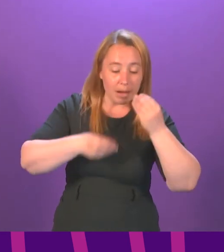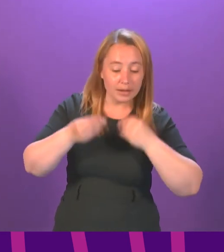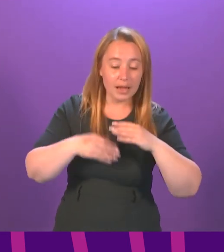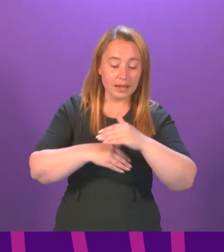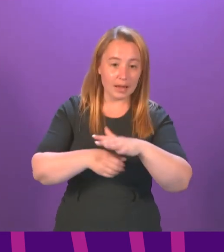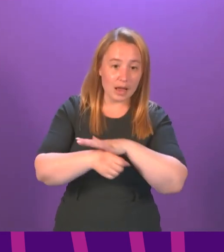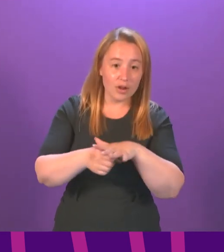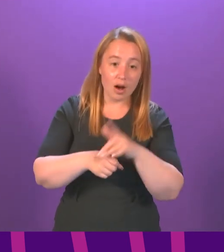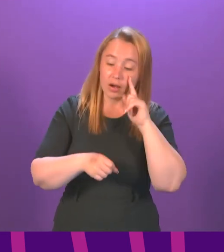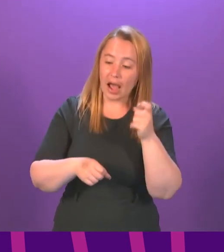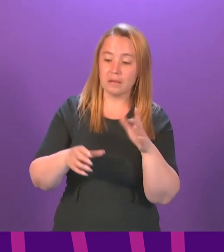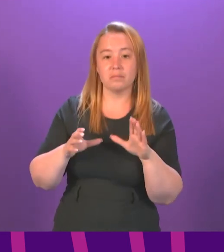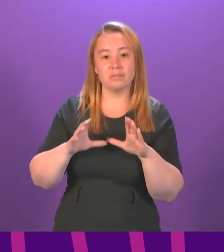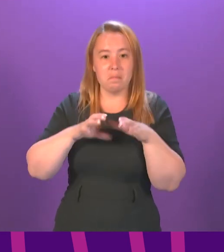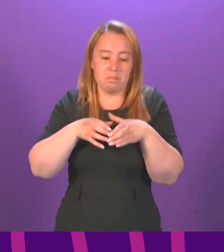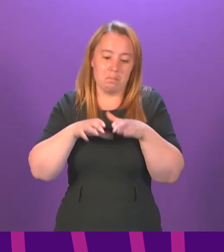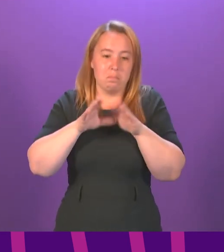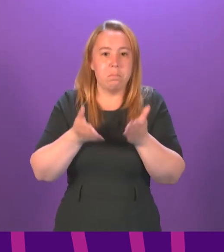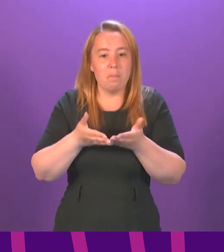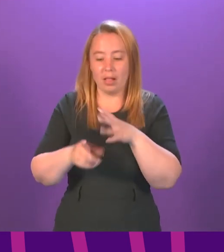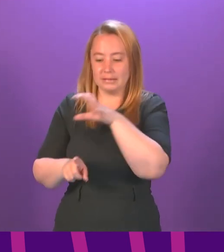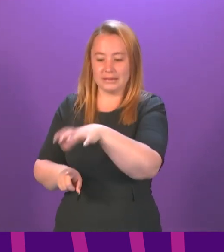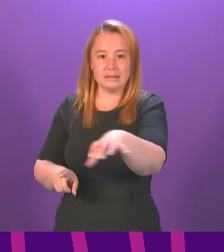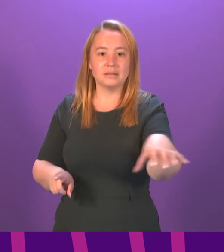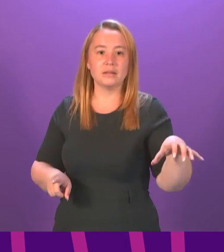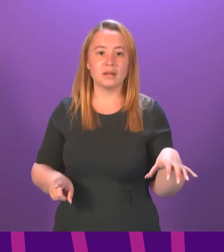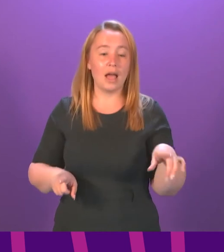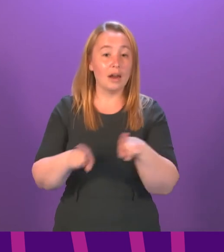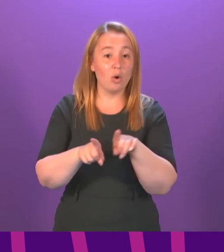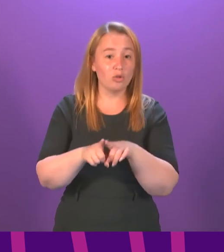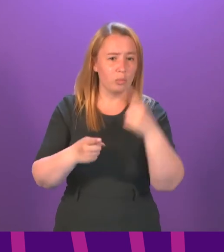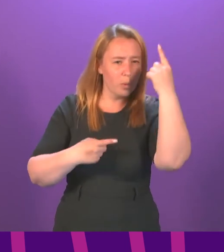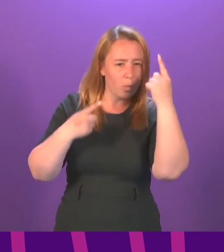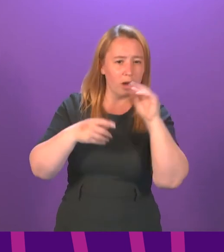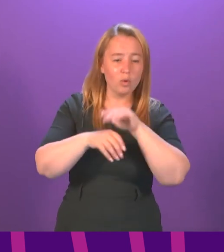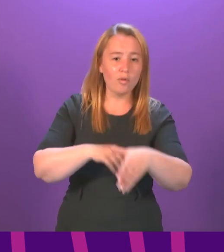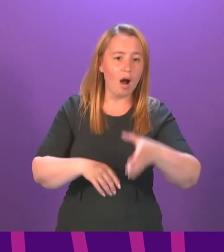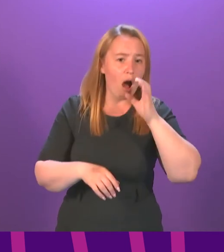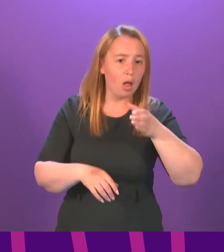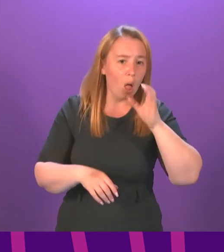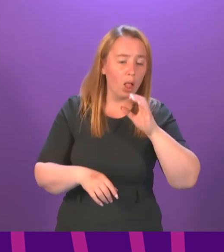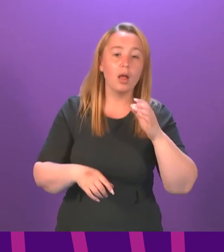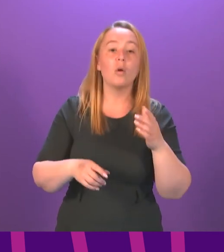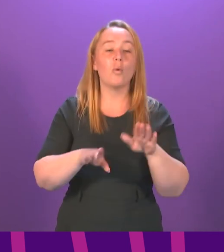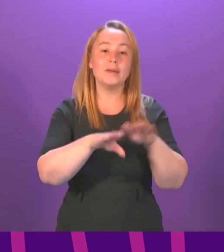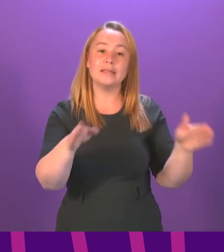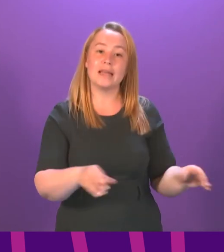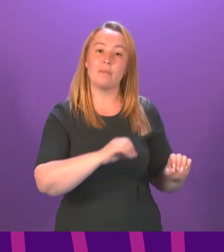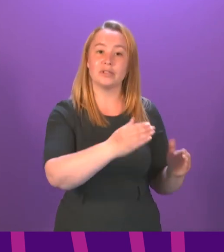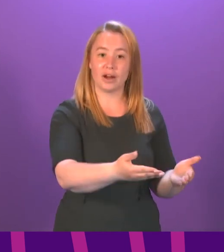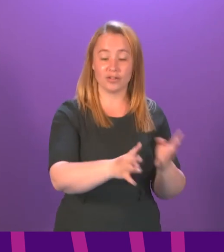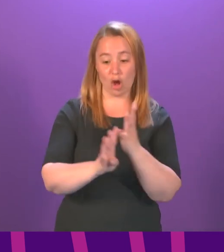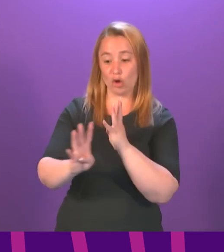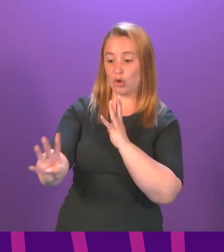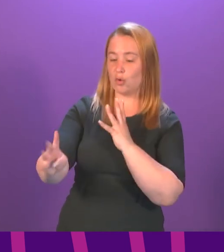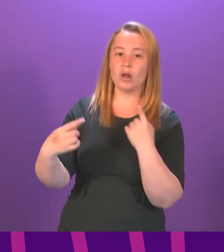mitigation, there's a lot of mitigation around, I know, where there's concerns with the service of alcohol. There is table service only, for example, there's no queuing at bars allowed. No